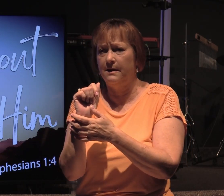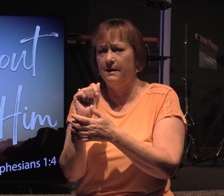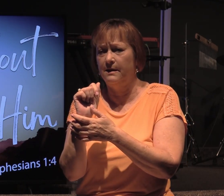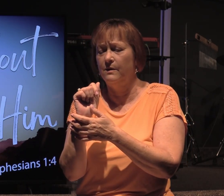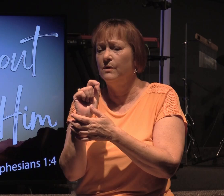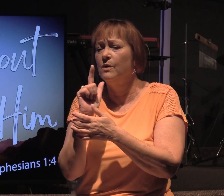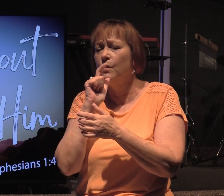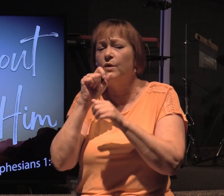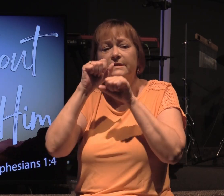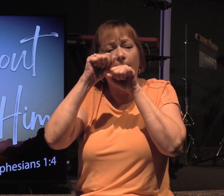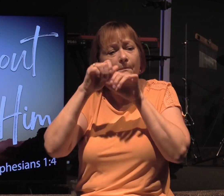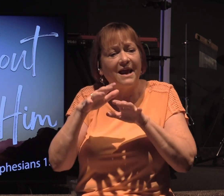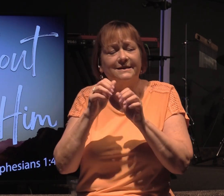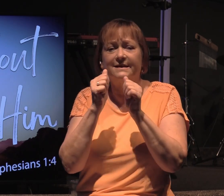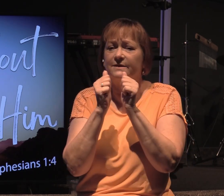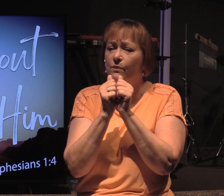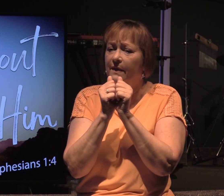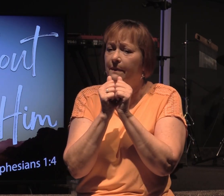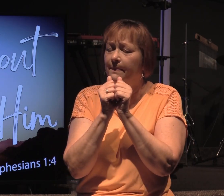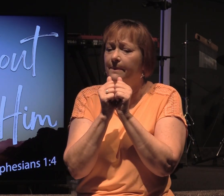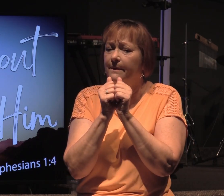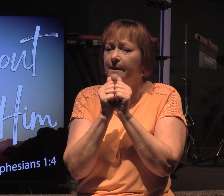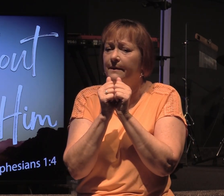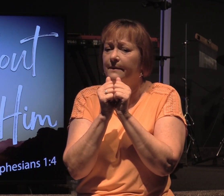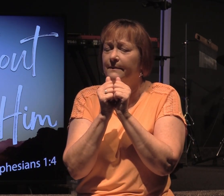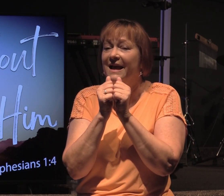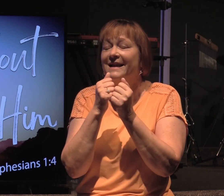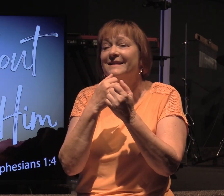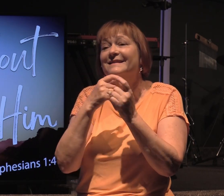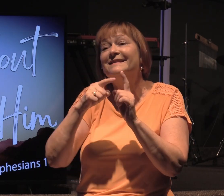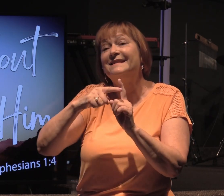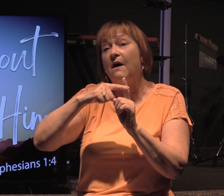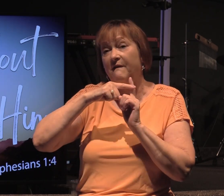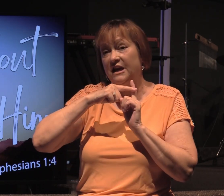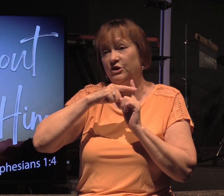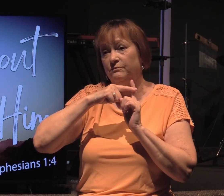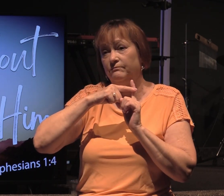who has blessed us with salvation.